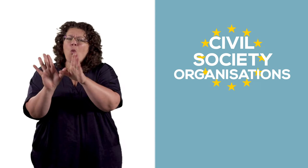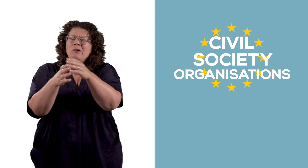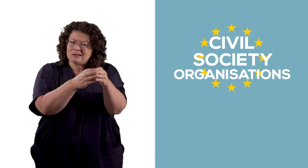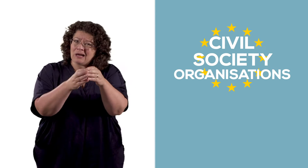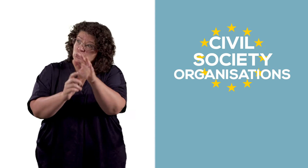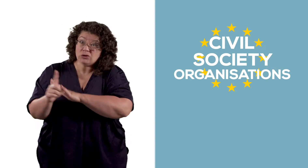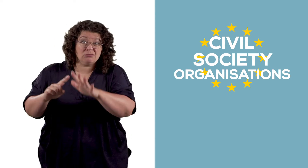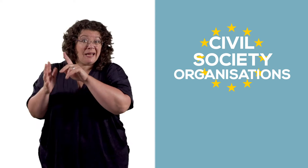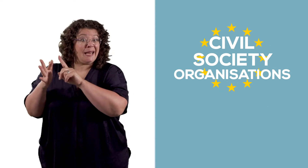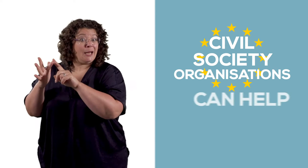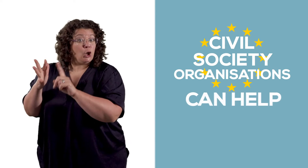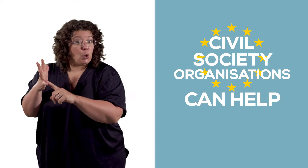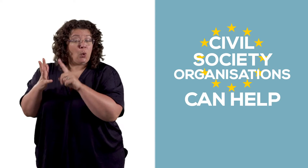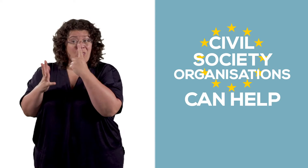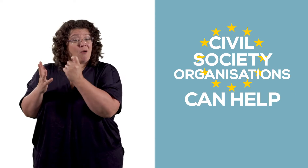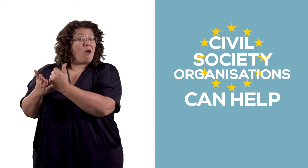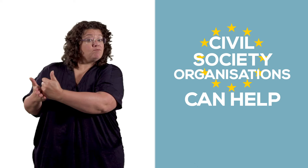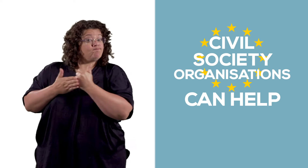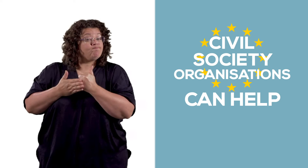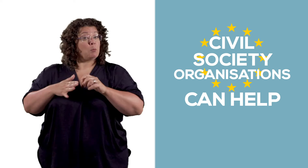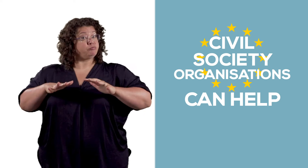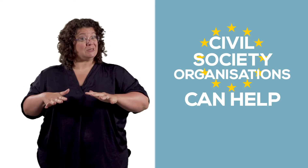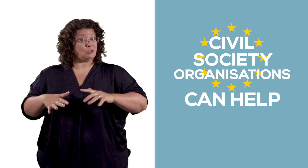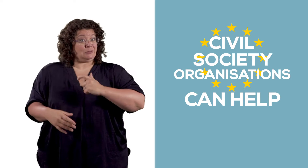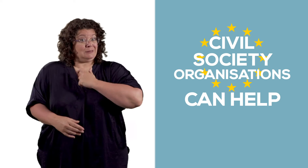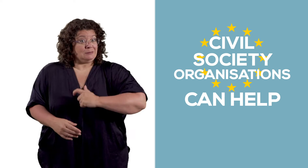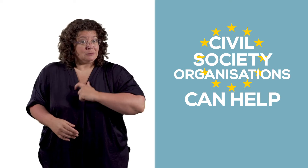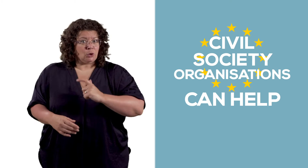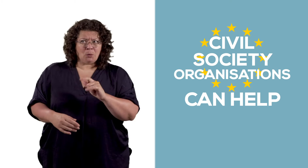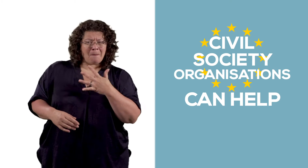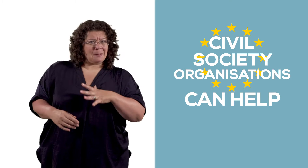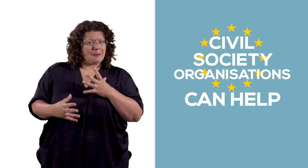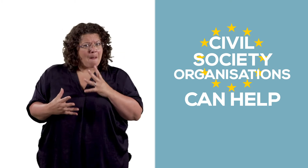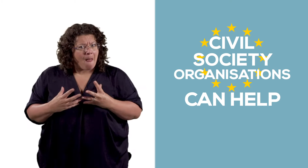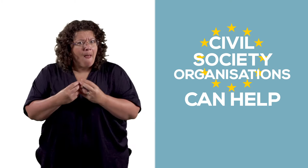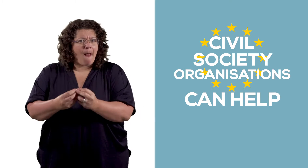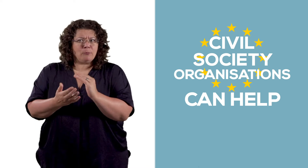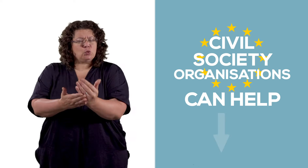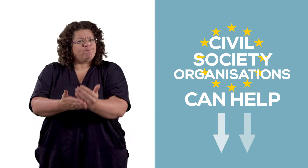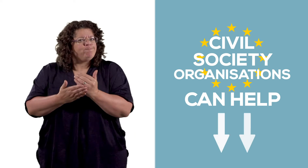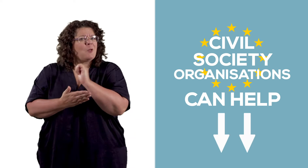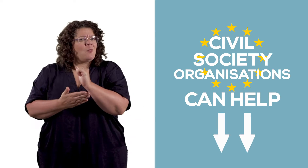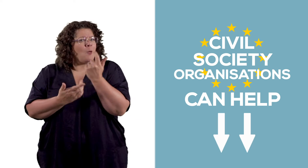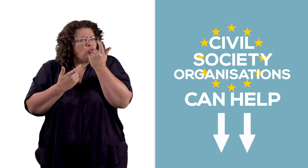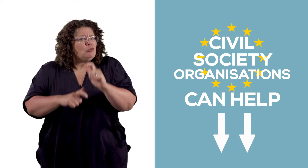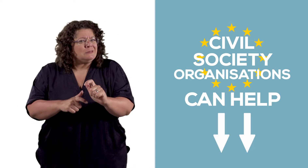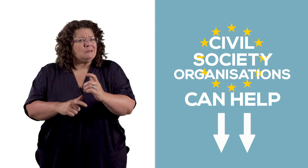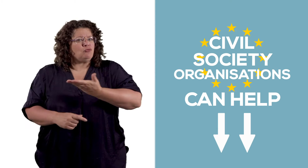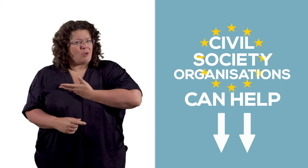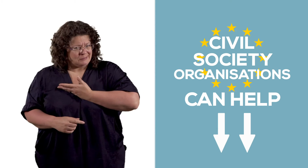the EU. They are able to assist British citizens who may need help to secure their residency rights. Again, their addresses are